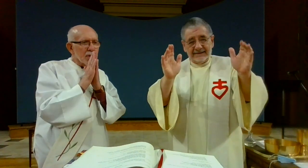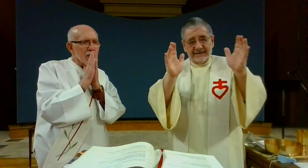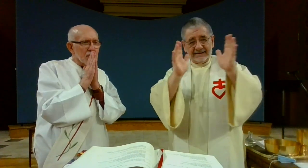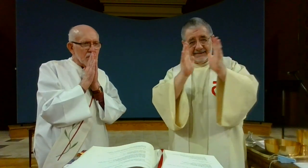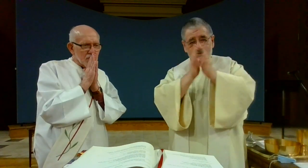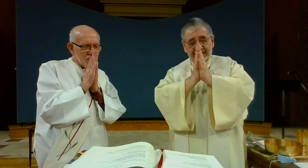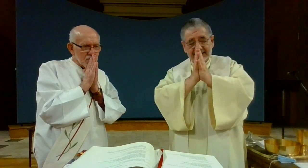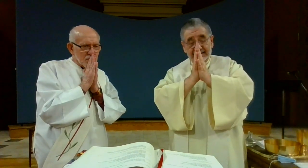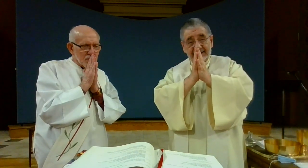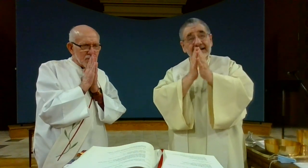Amen.